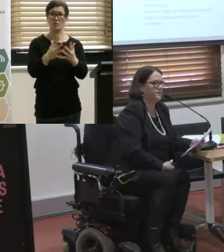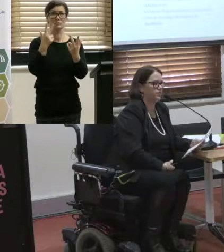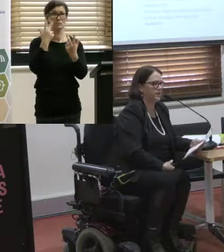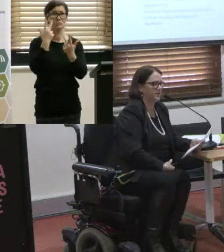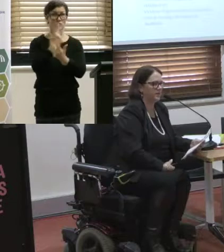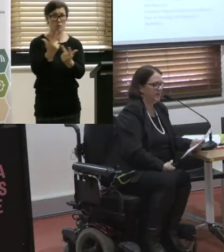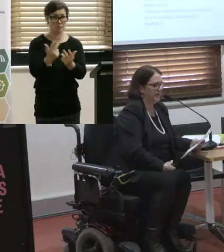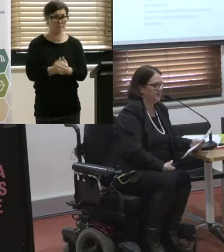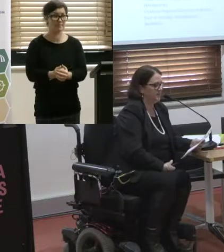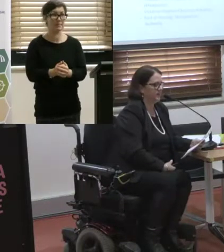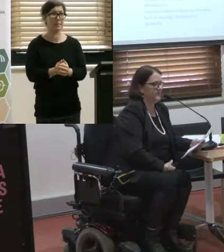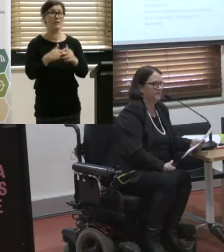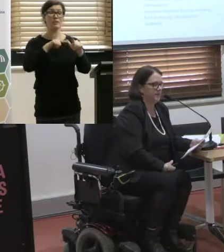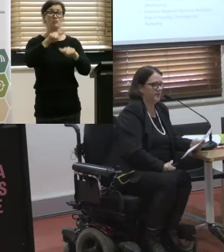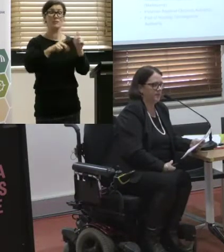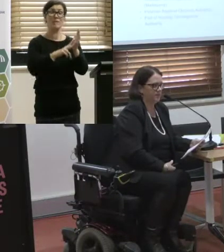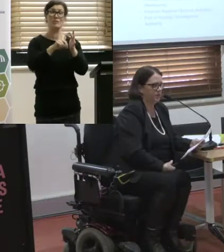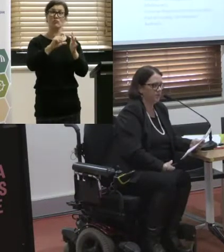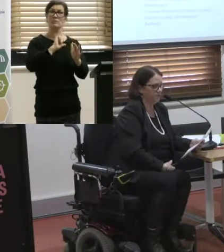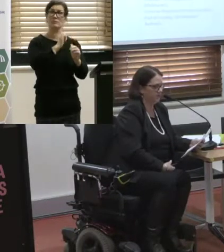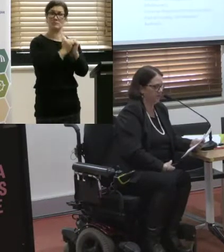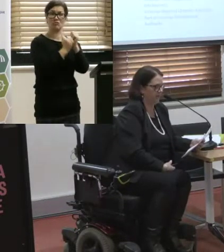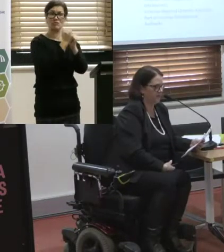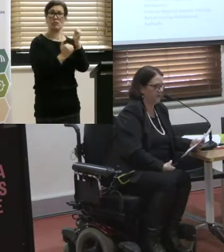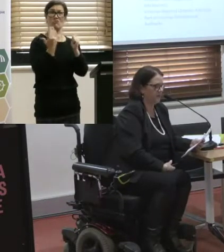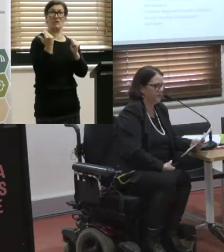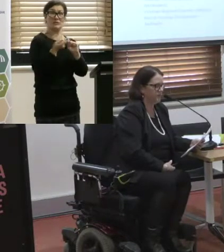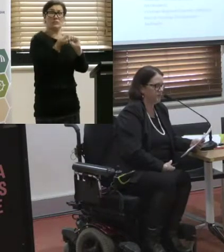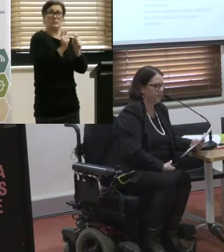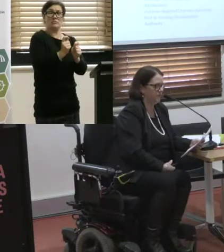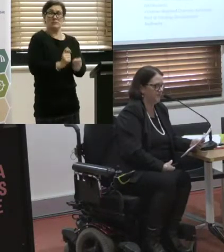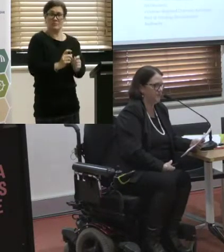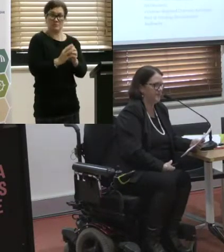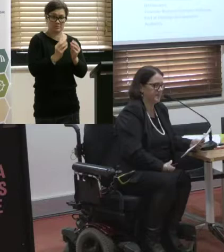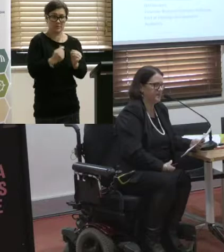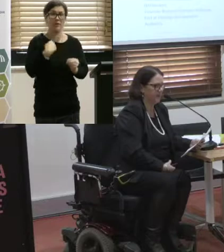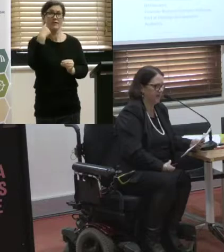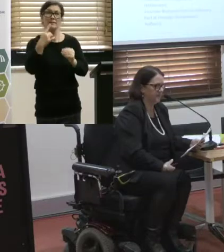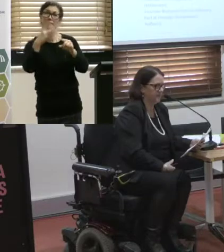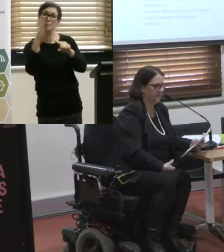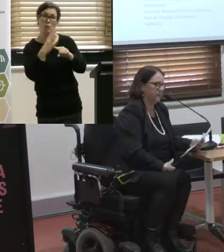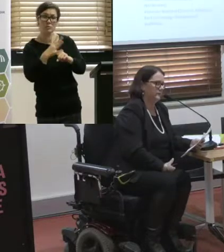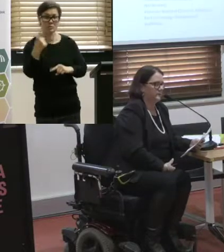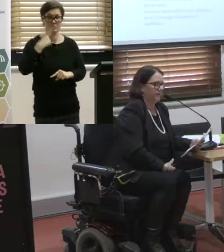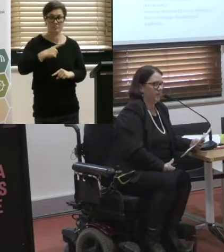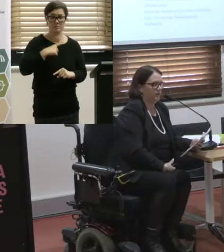Victoria's structure has only recently gone through some change and I think it's really important because it does bring,